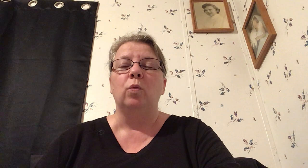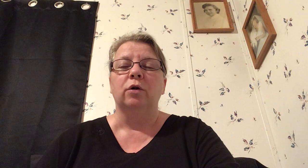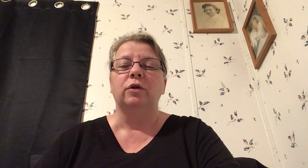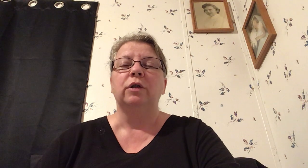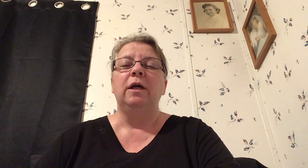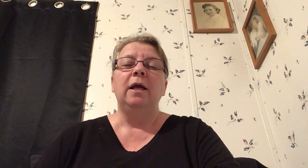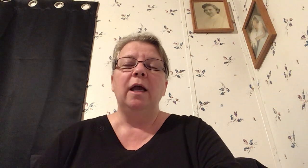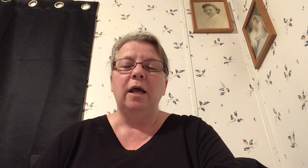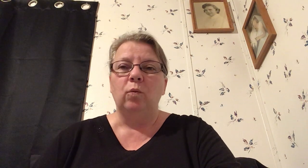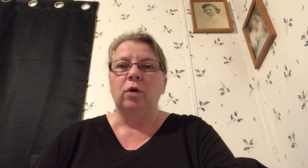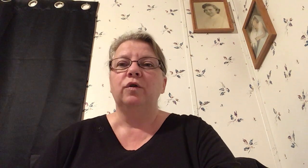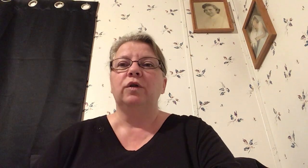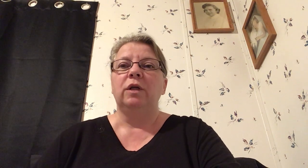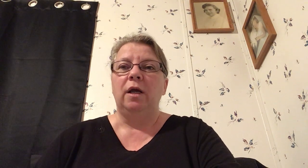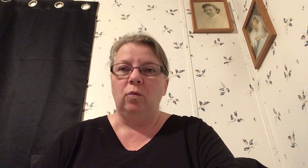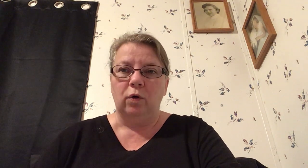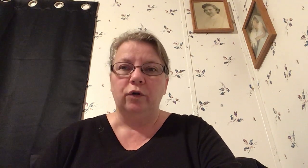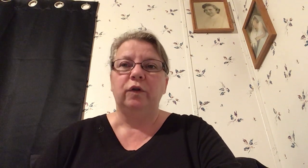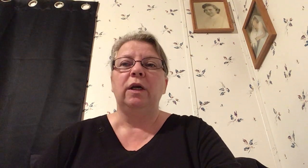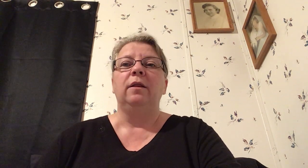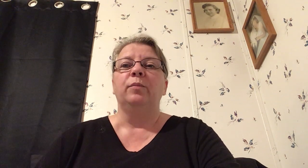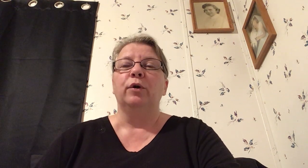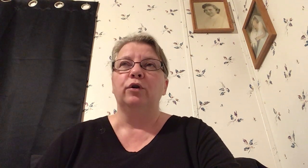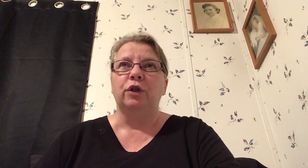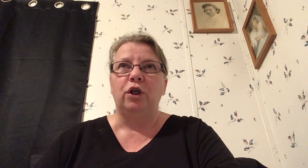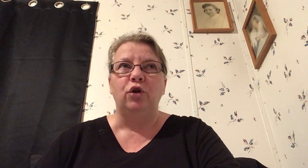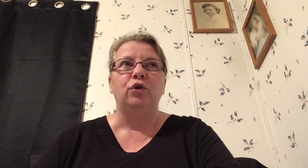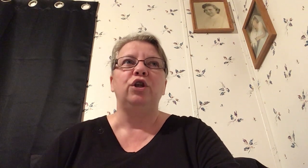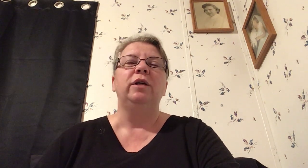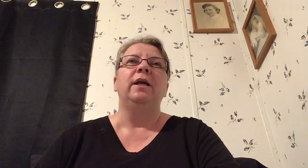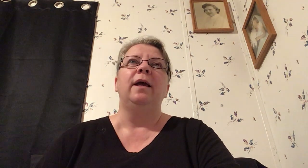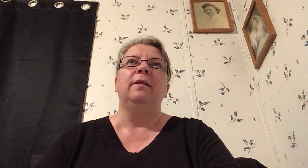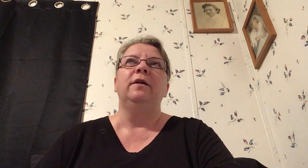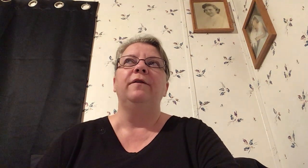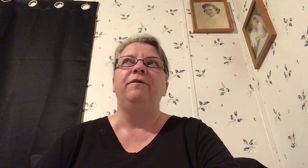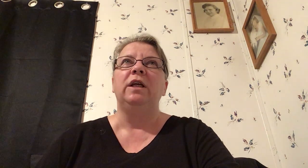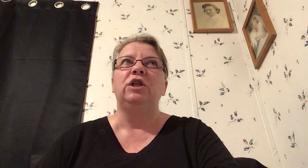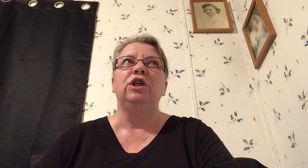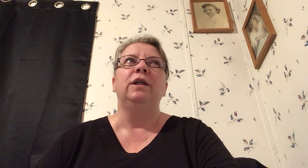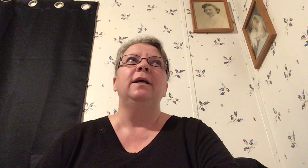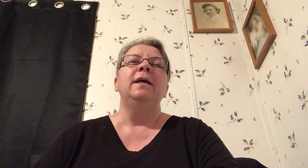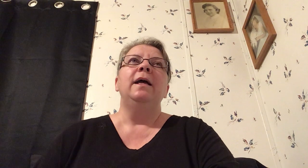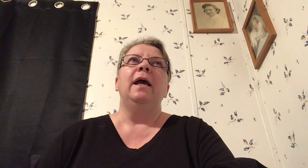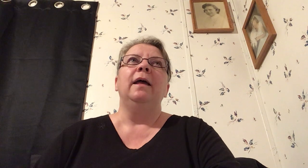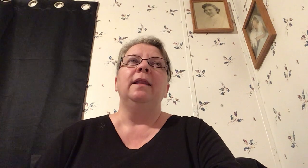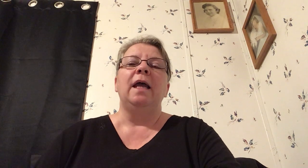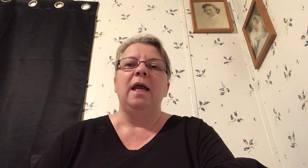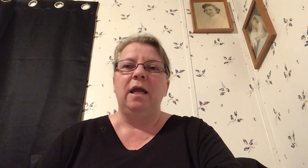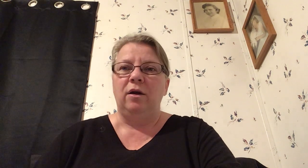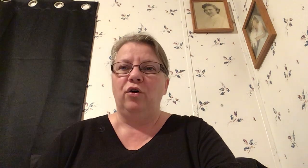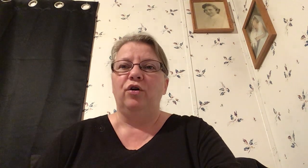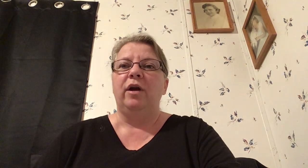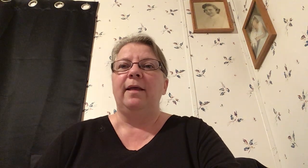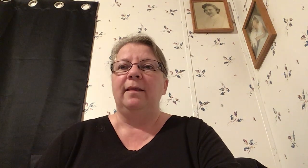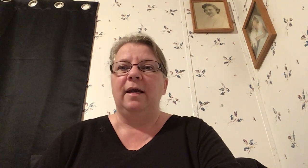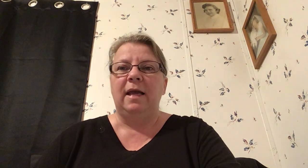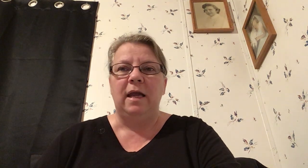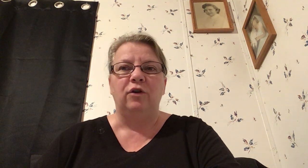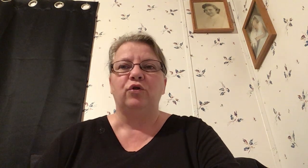worse and worse and worse and the persecution and the division and the anger and the hatred